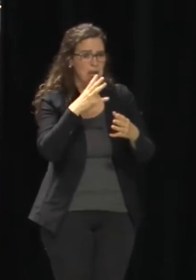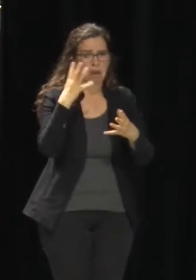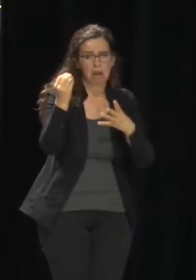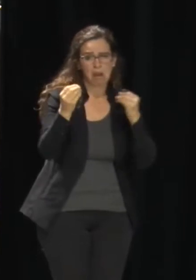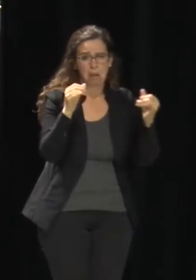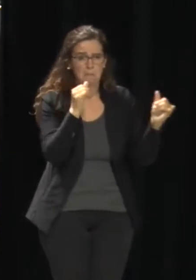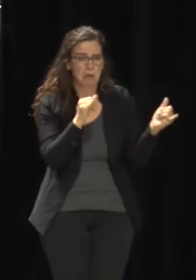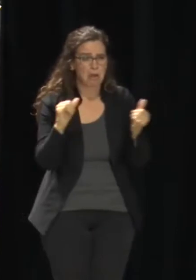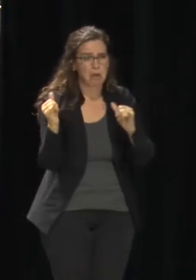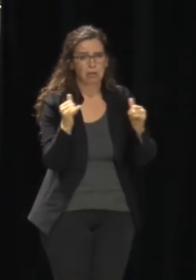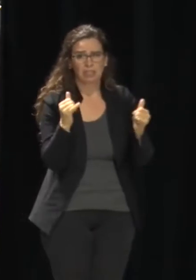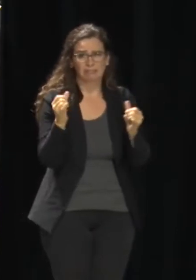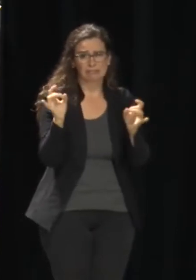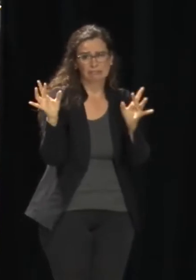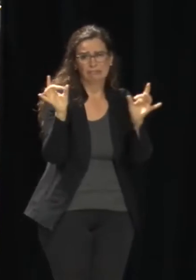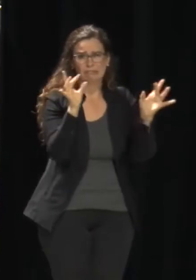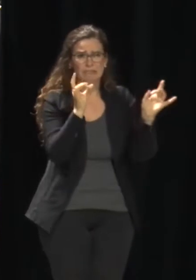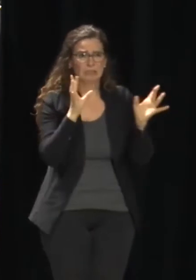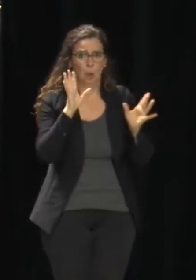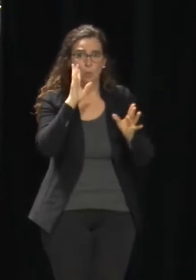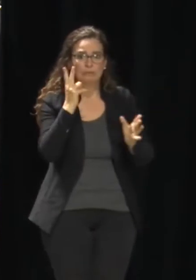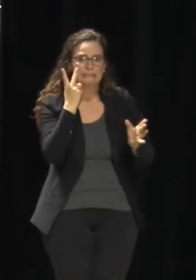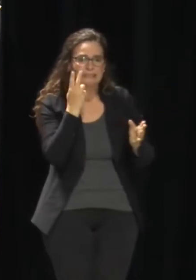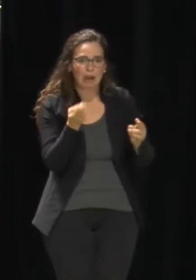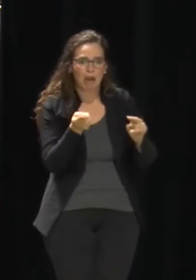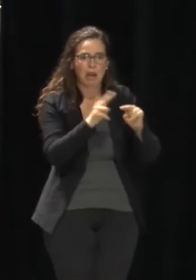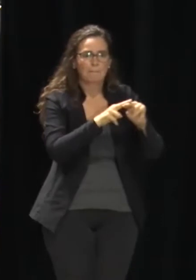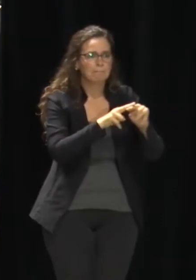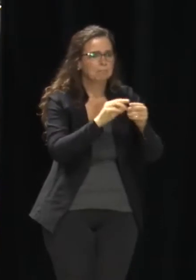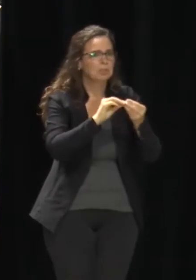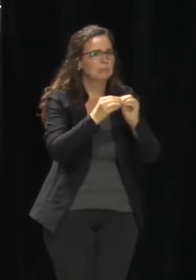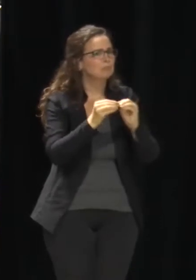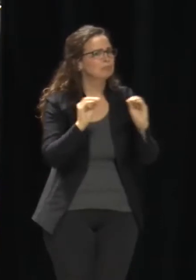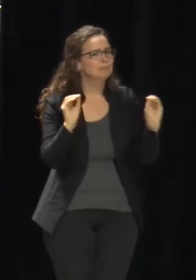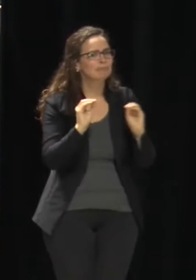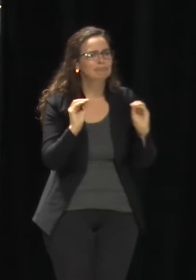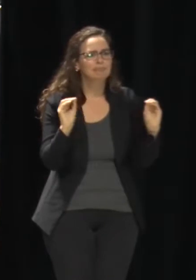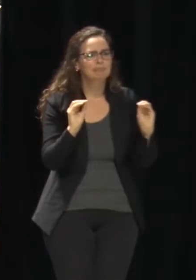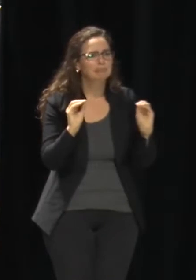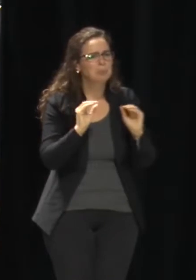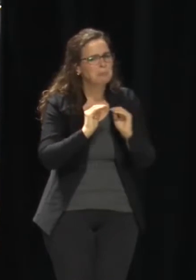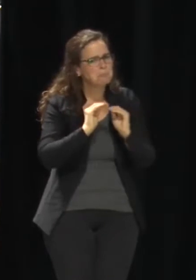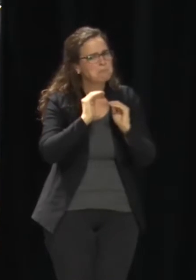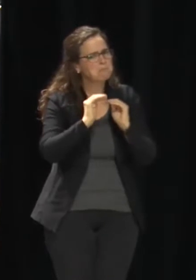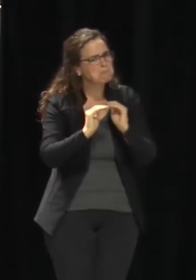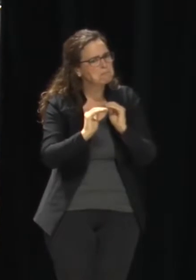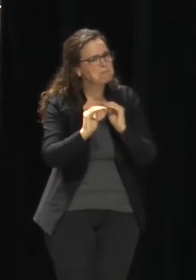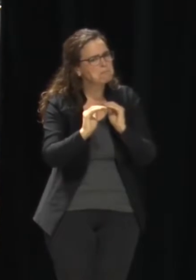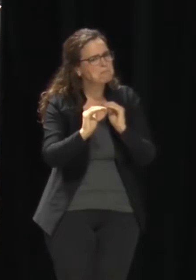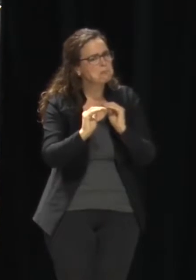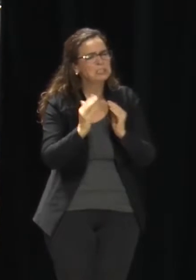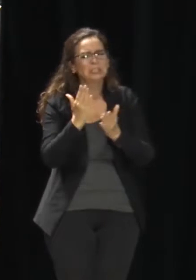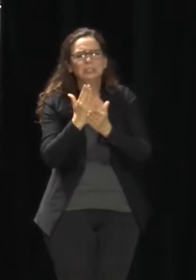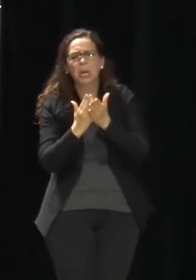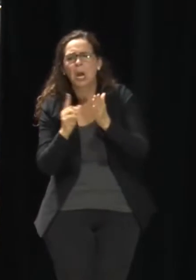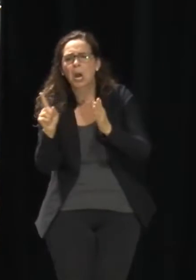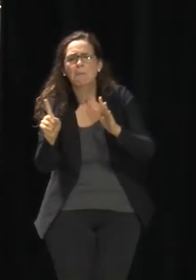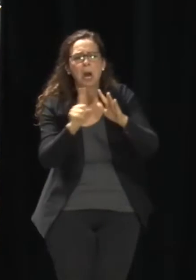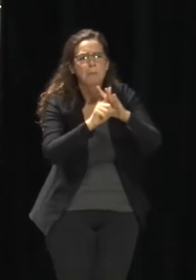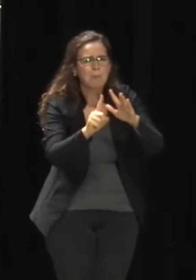You know, we had, you know, an occasional cluster of cases that will drive your data for a couple days, but overall, really in